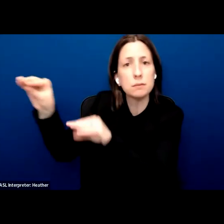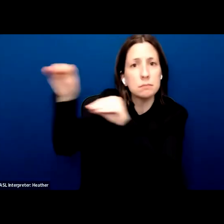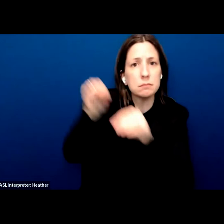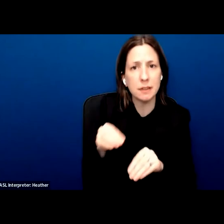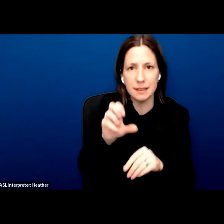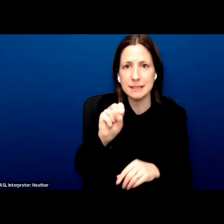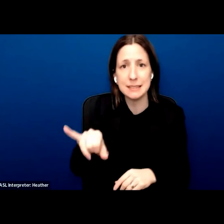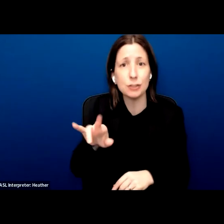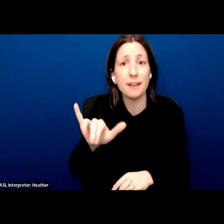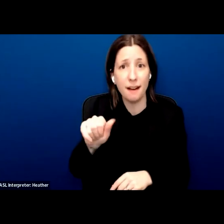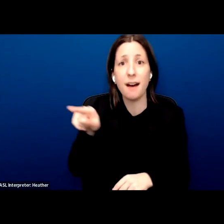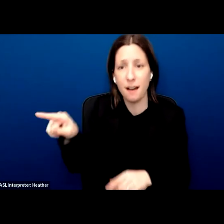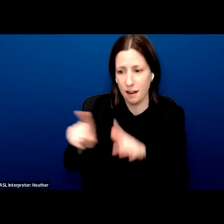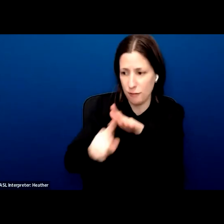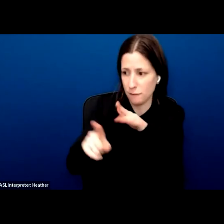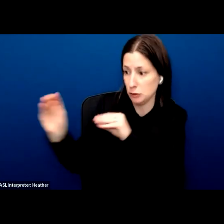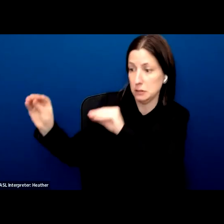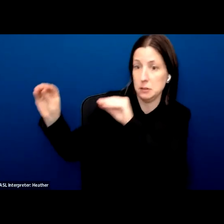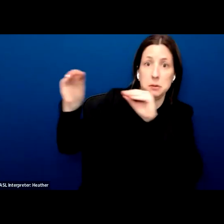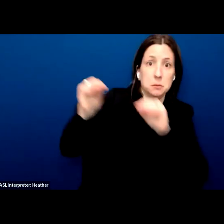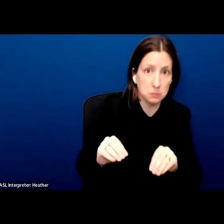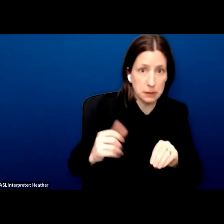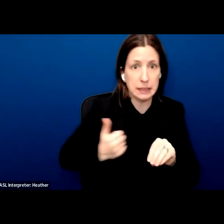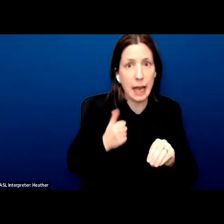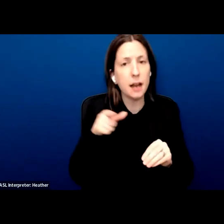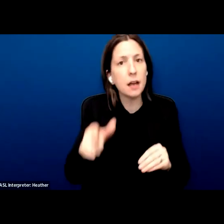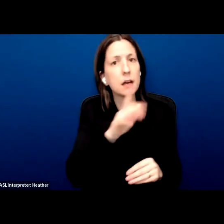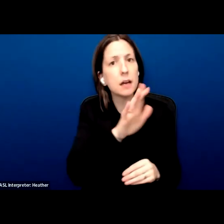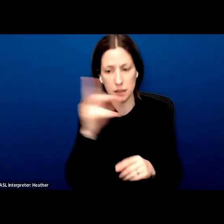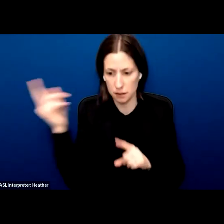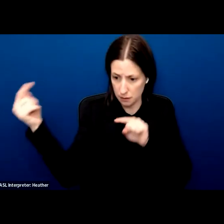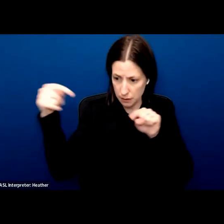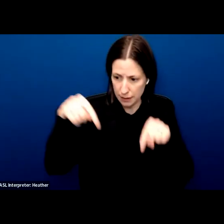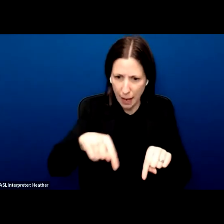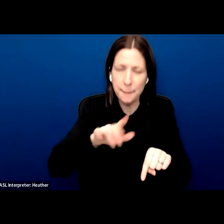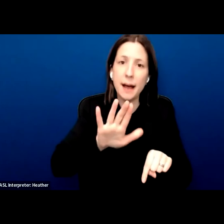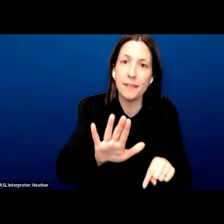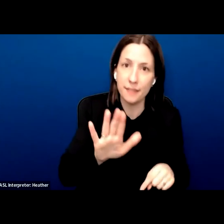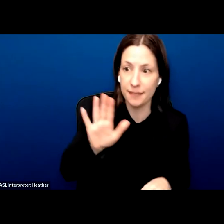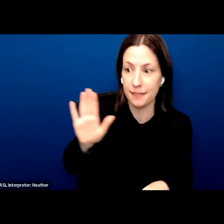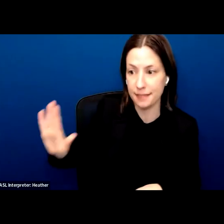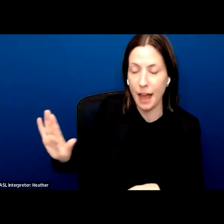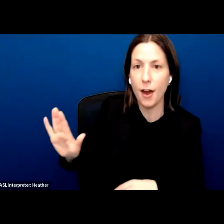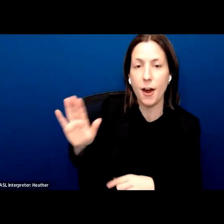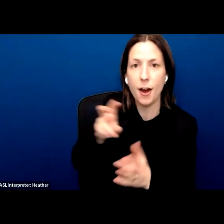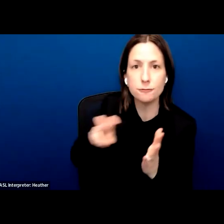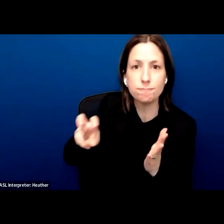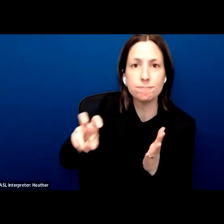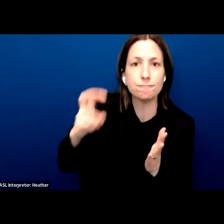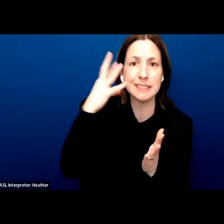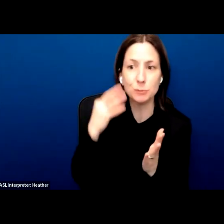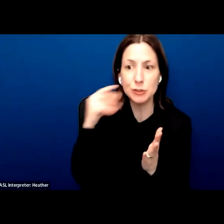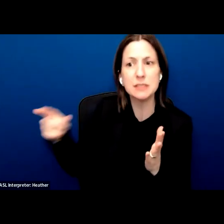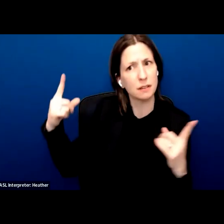express their gratitude for the way that they have been treated, because it's a complex picture, and I'm about to get into some more of the complexity